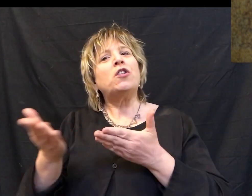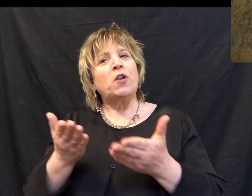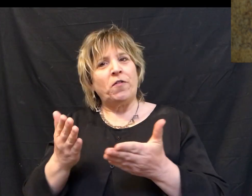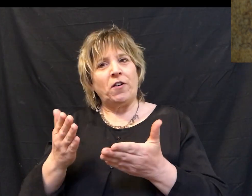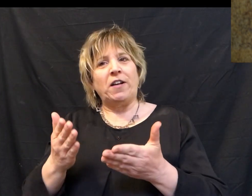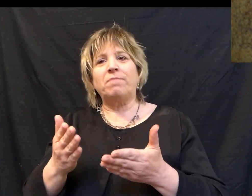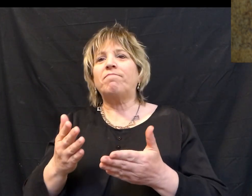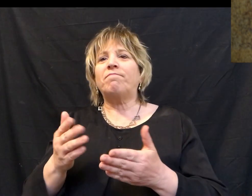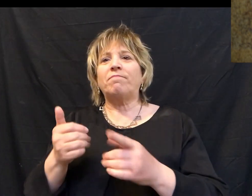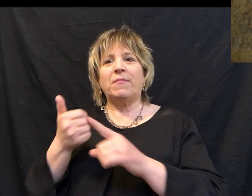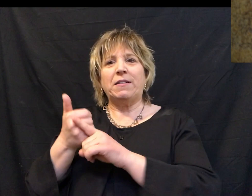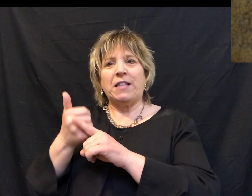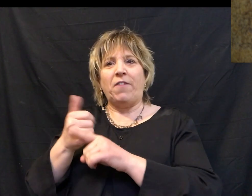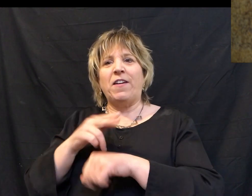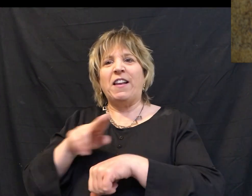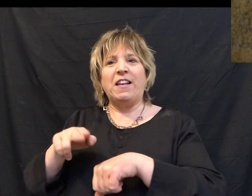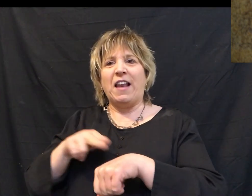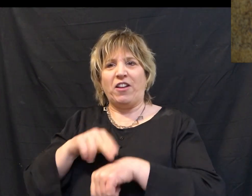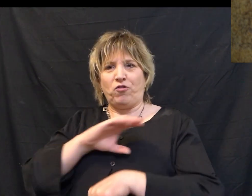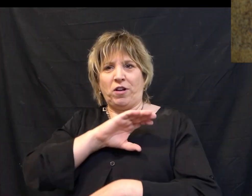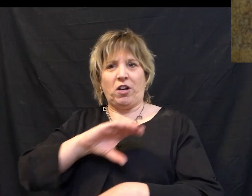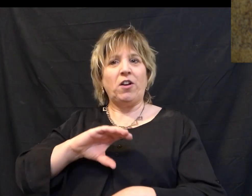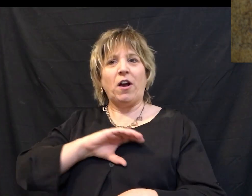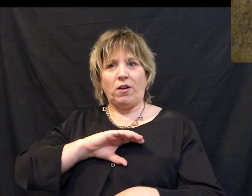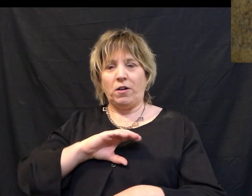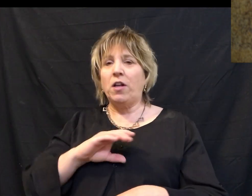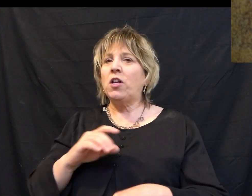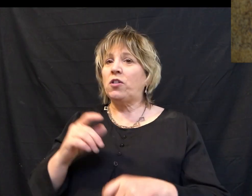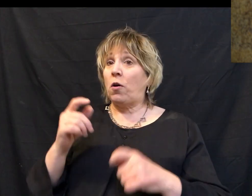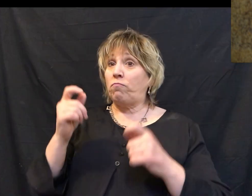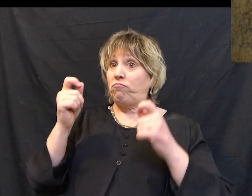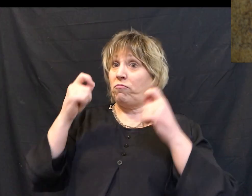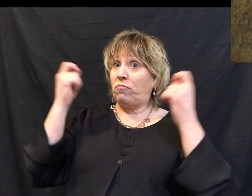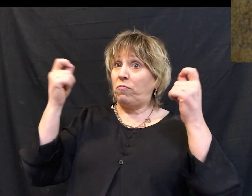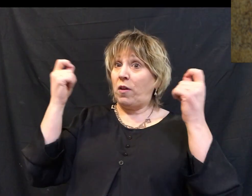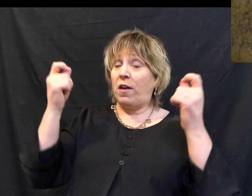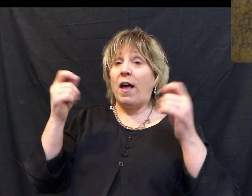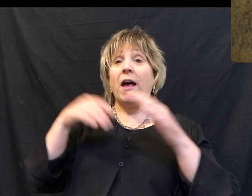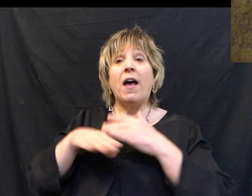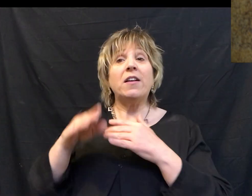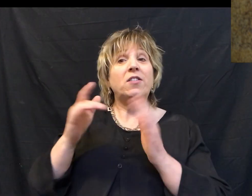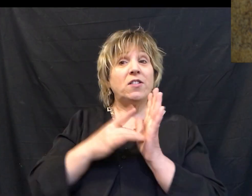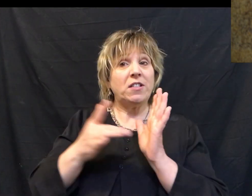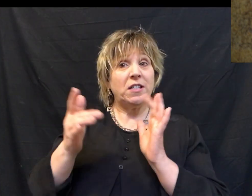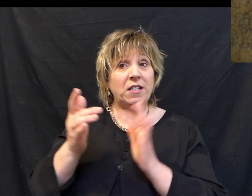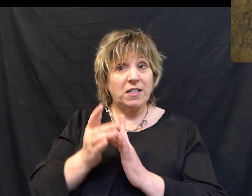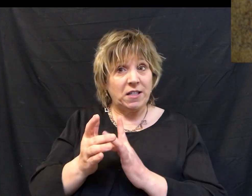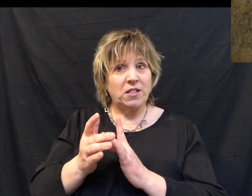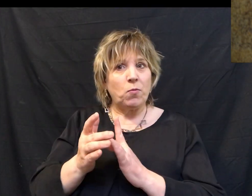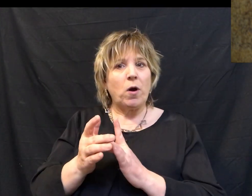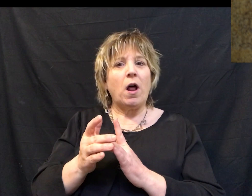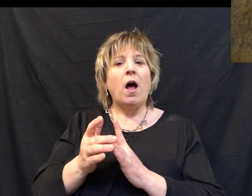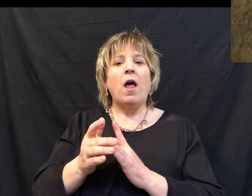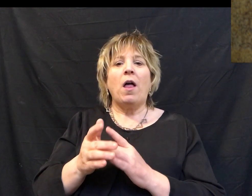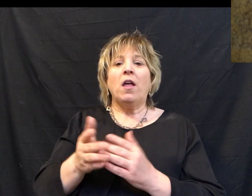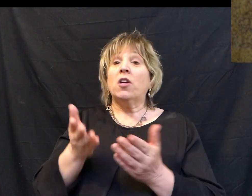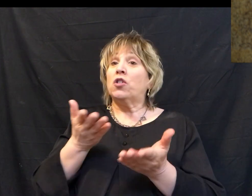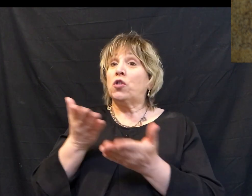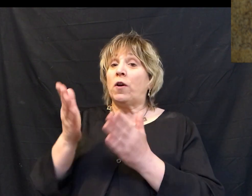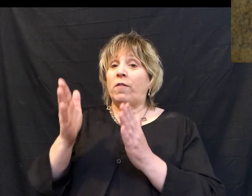serving came naturally to him. A few days after the triumphal entry, Jesus would embody this idea